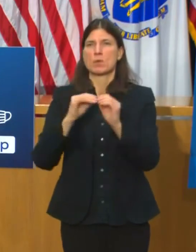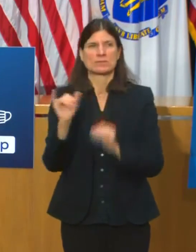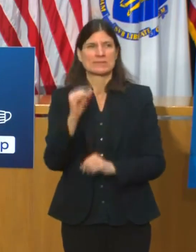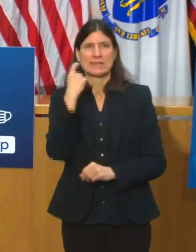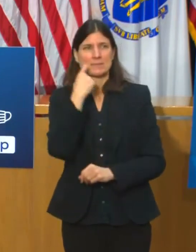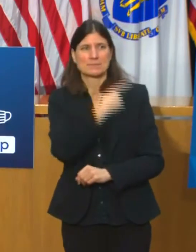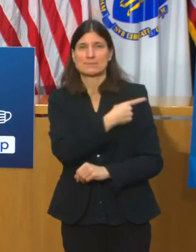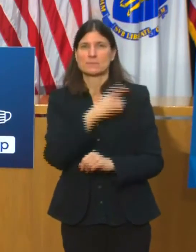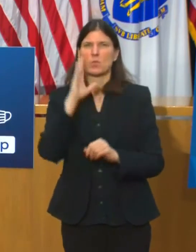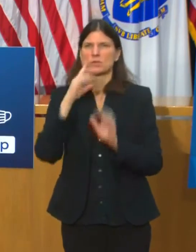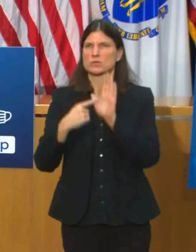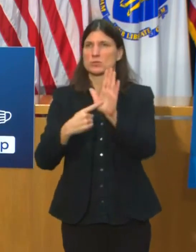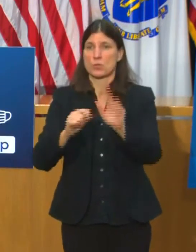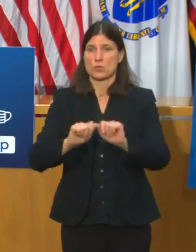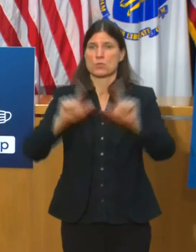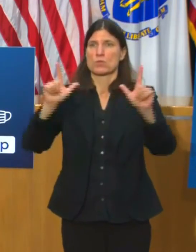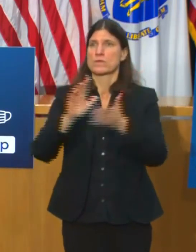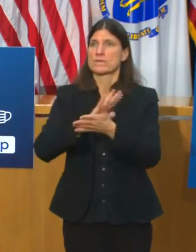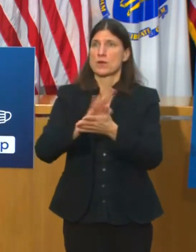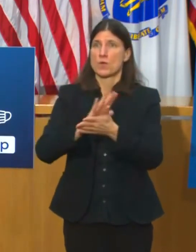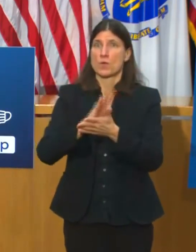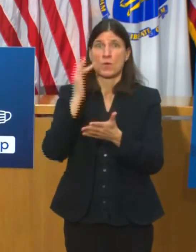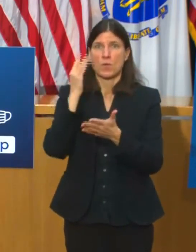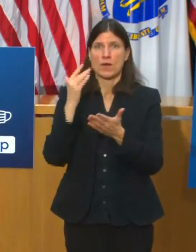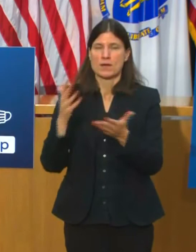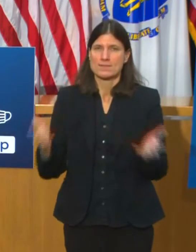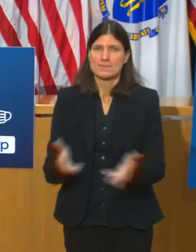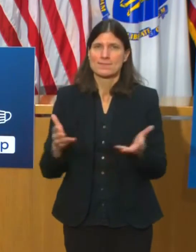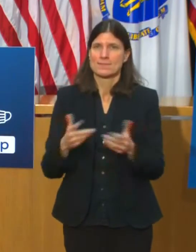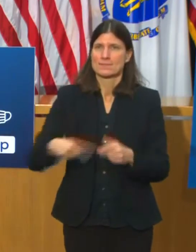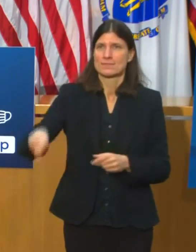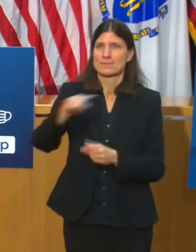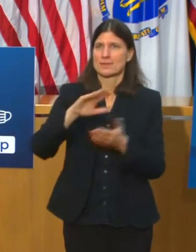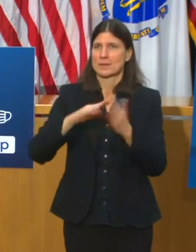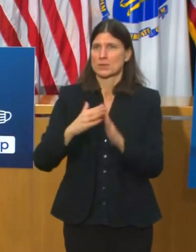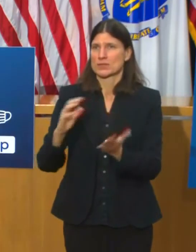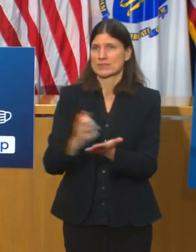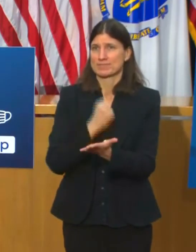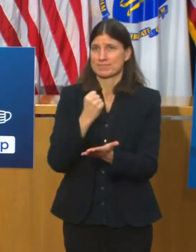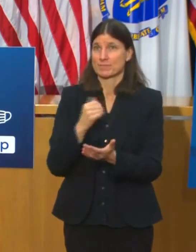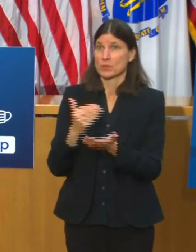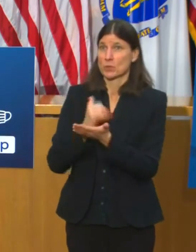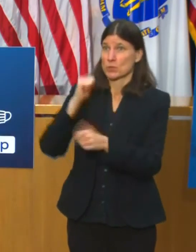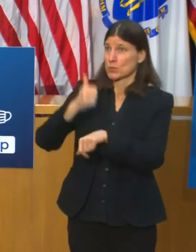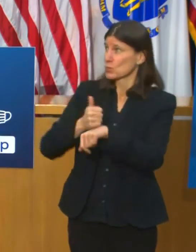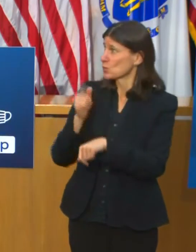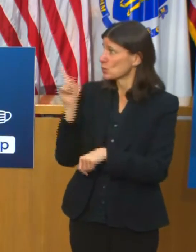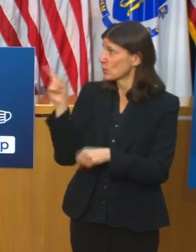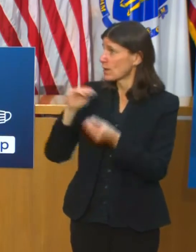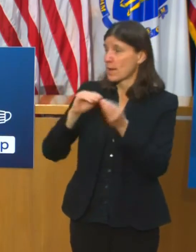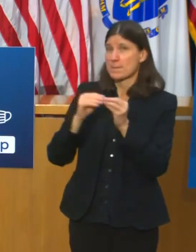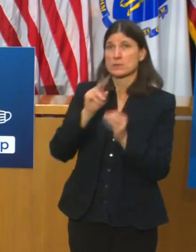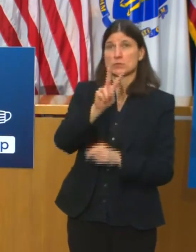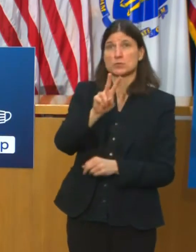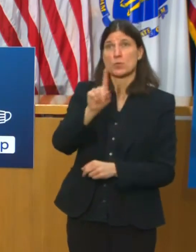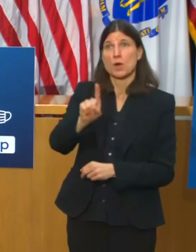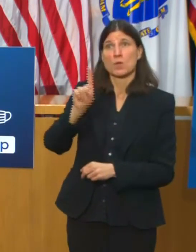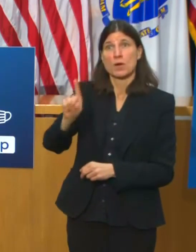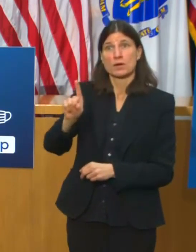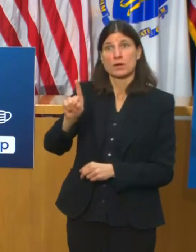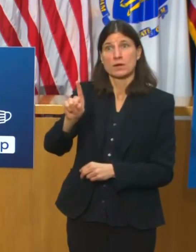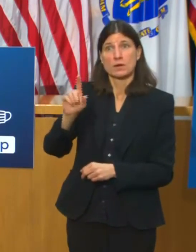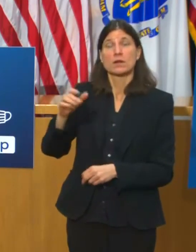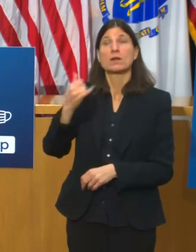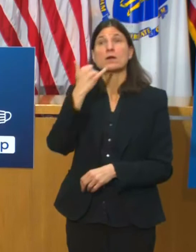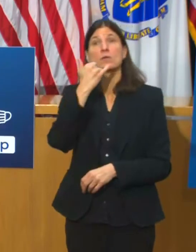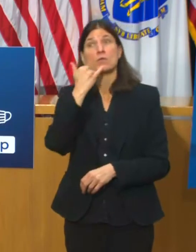In the call center. As the governor indicated, the vaccine scheduling resource line for individuals 75 and older is